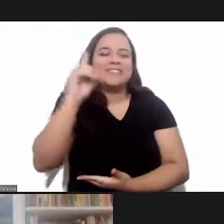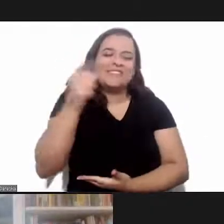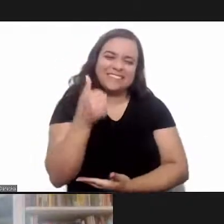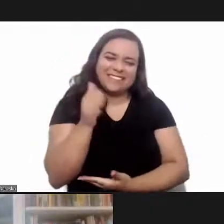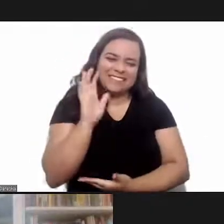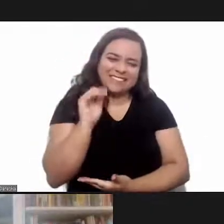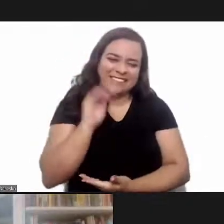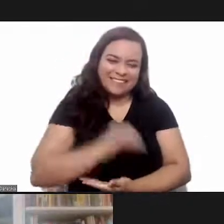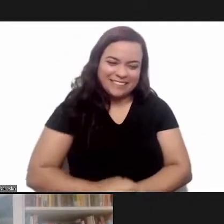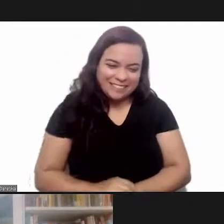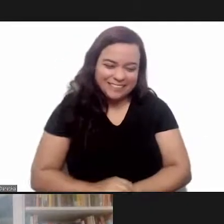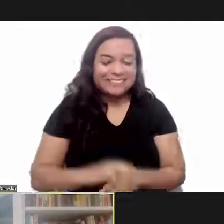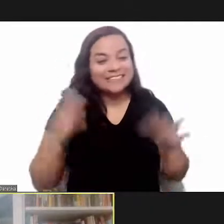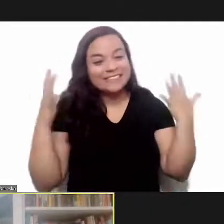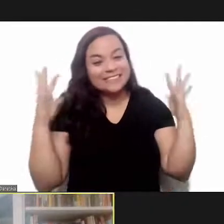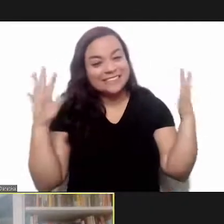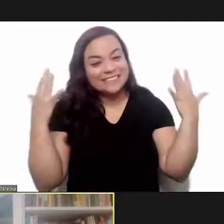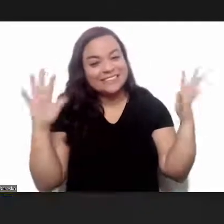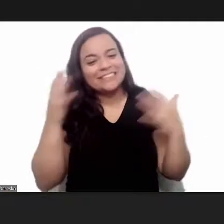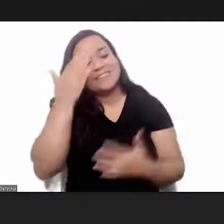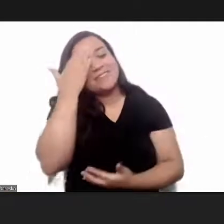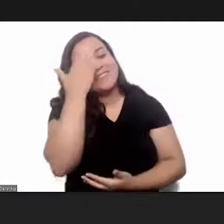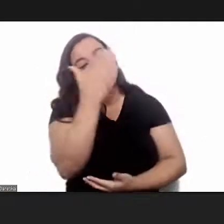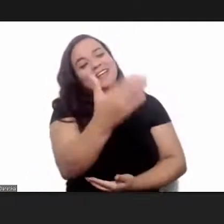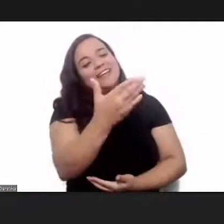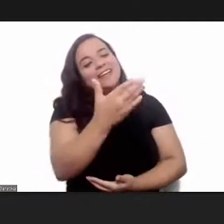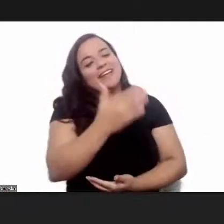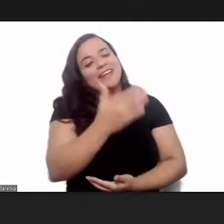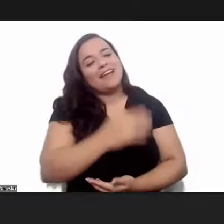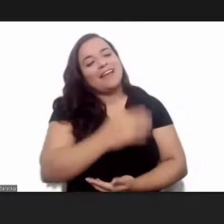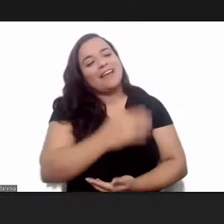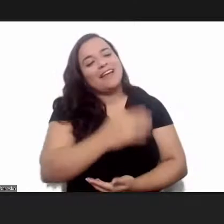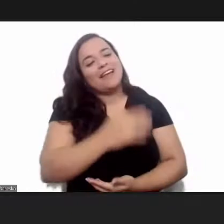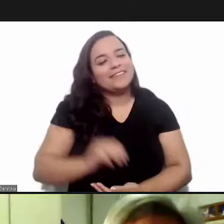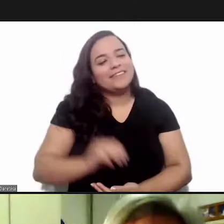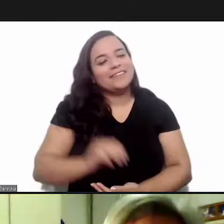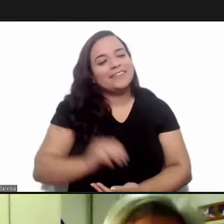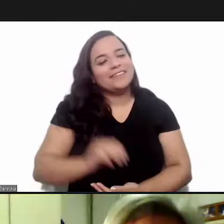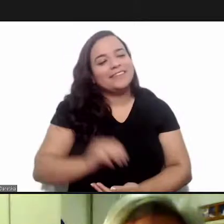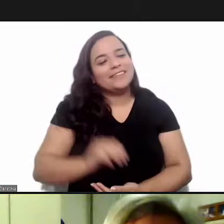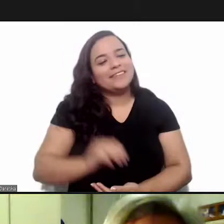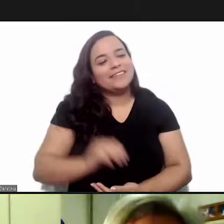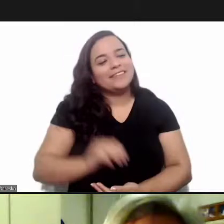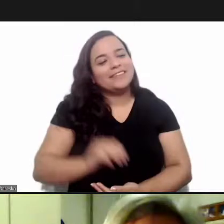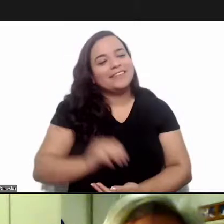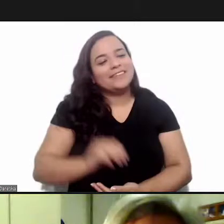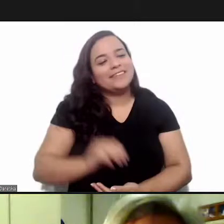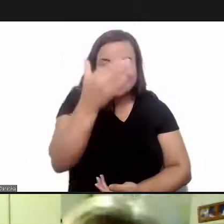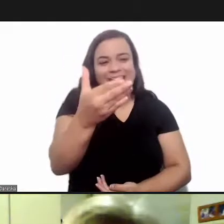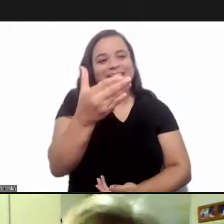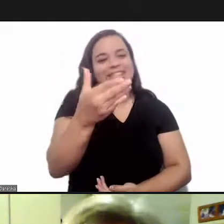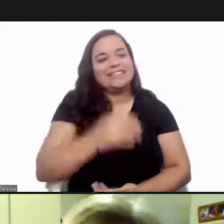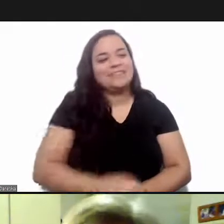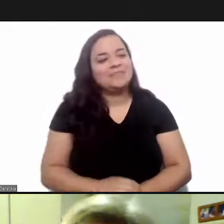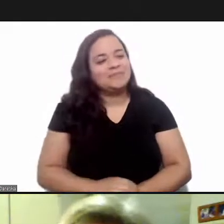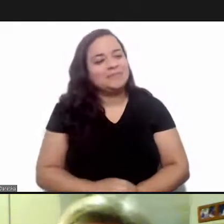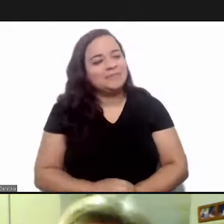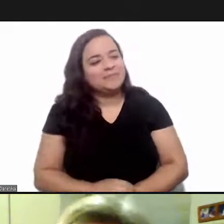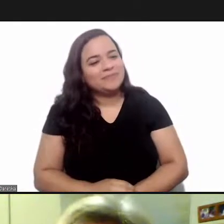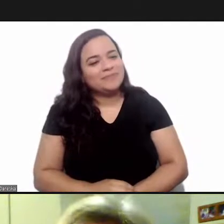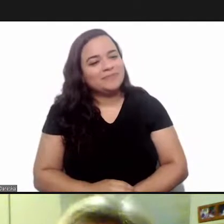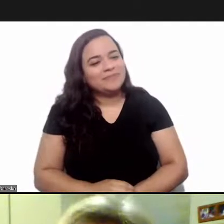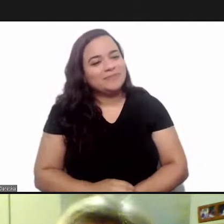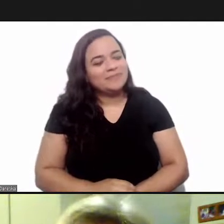day so thank you very much thank you very much elvira idalia hernandez